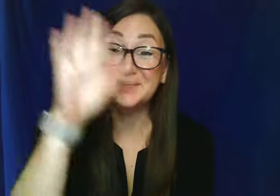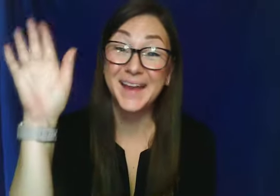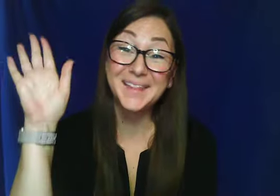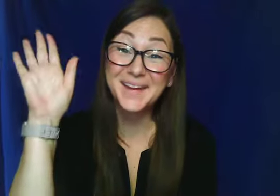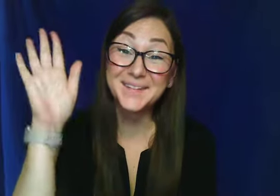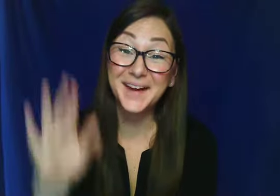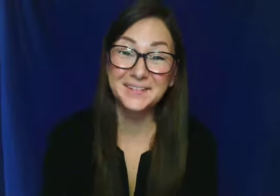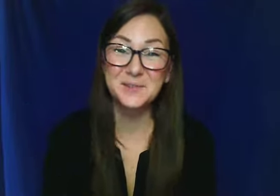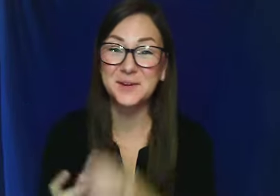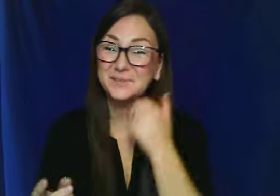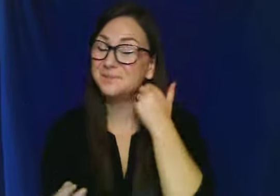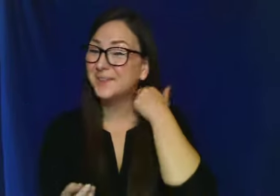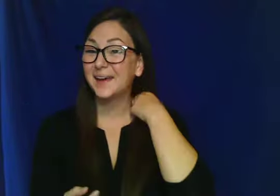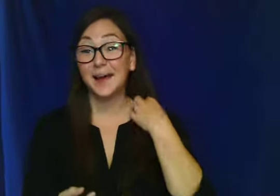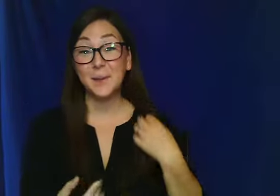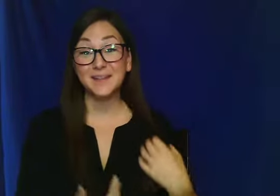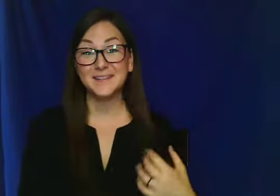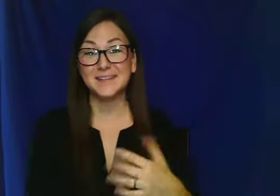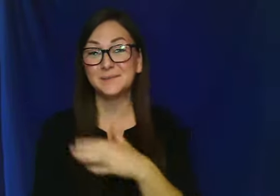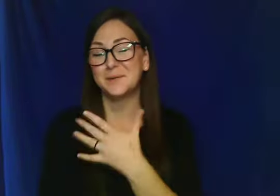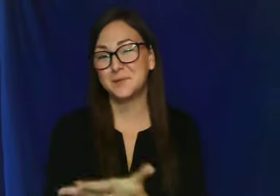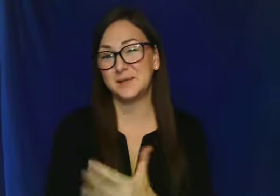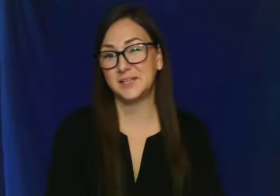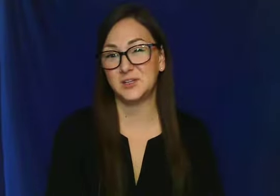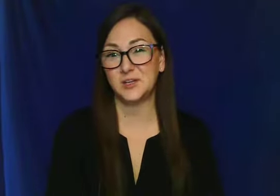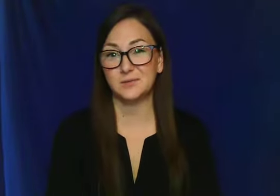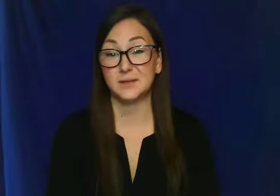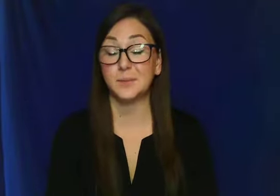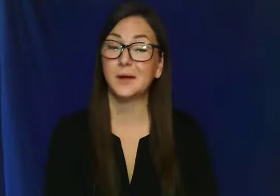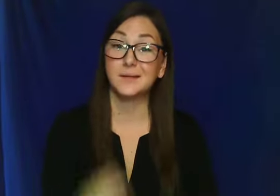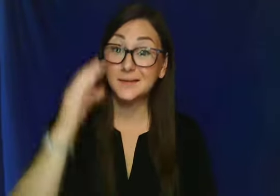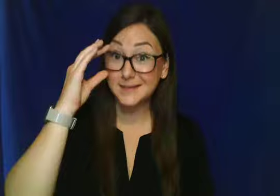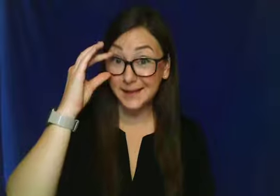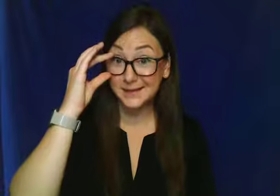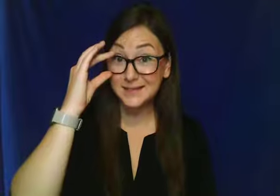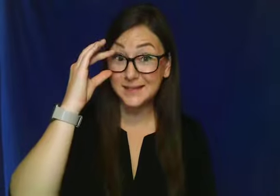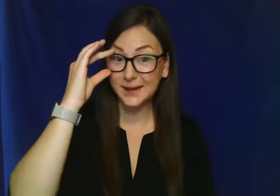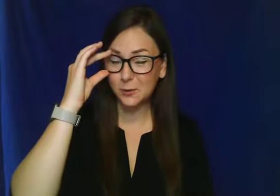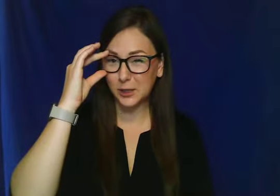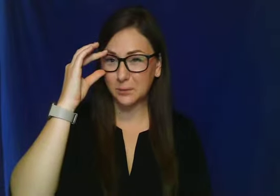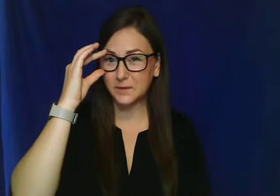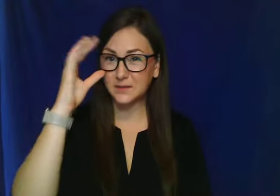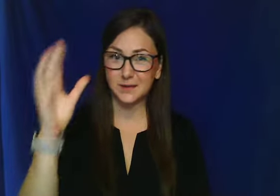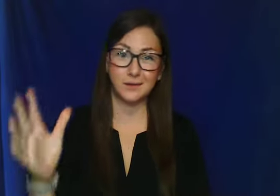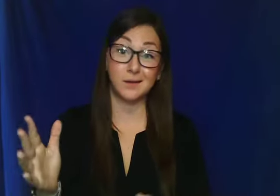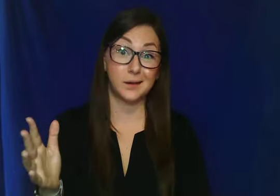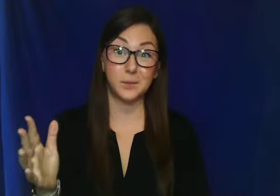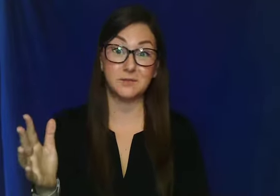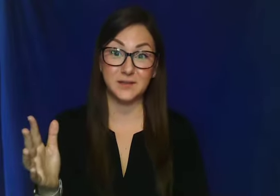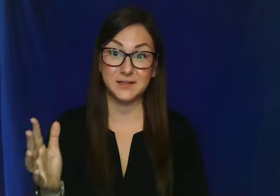Hello. Hi, everyone. I'm Allison. I'm going to be teaching you some signs that go along with the song, Guide My Feet.